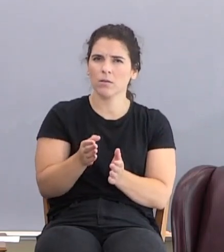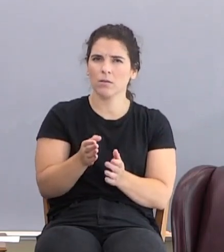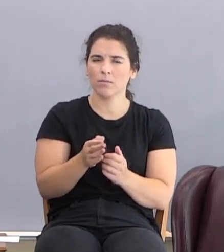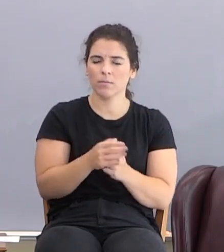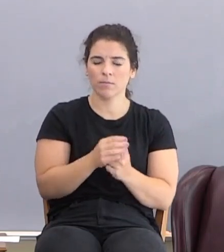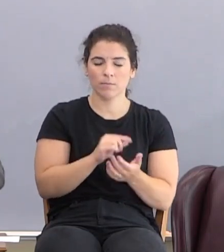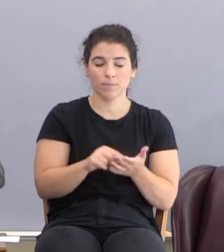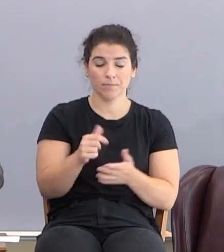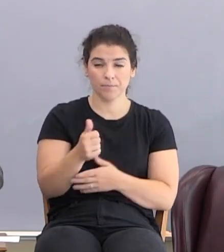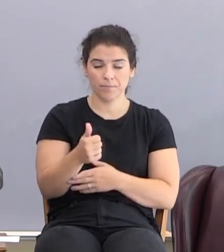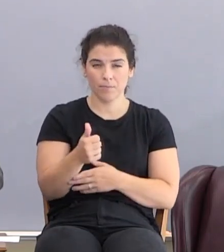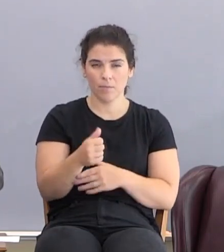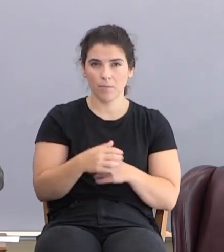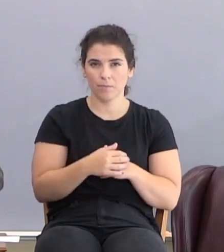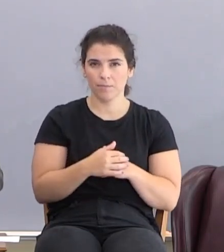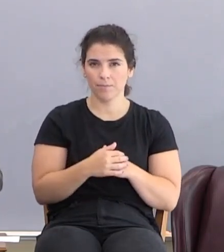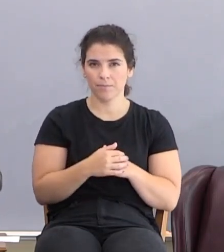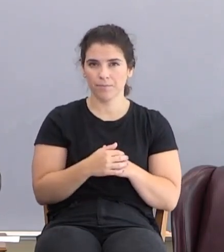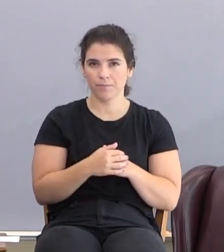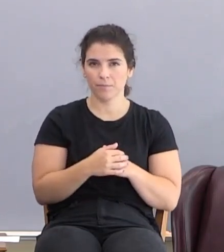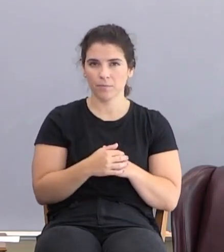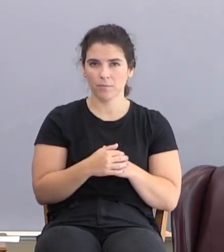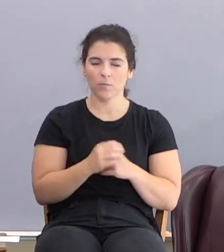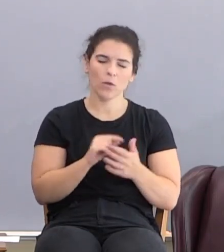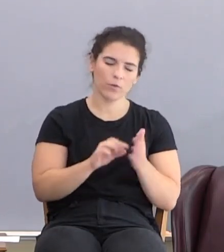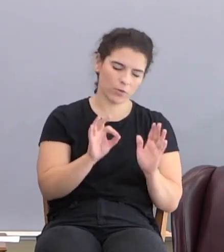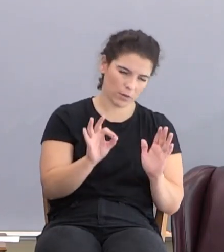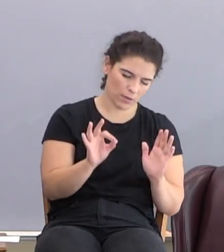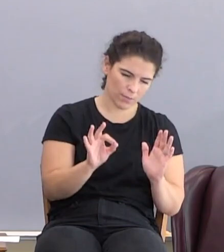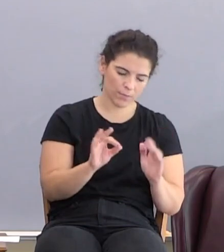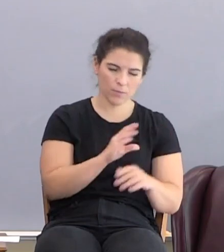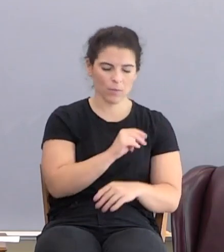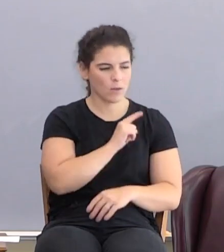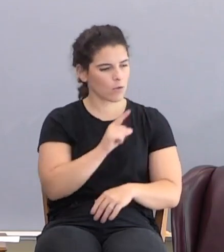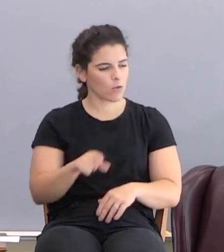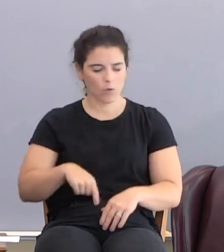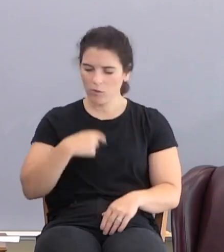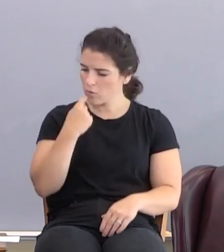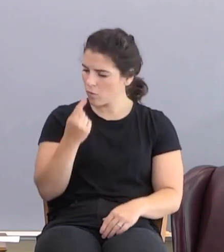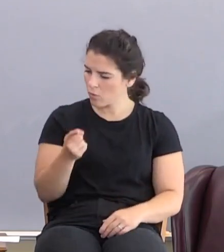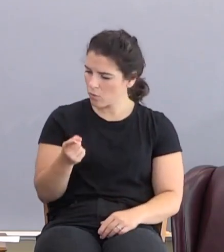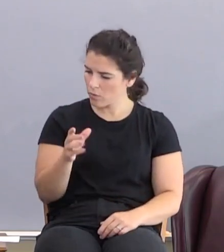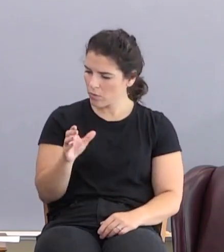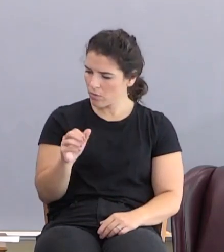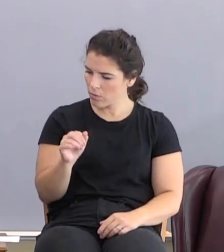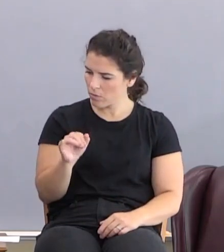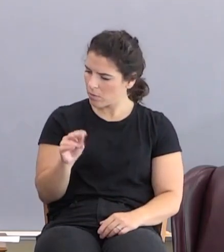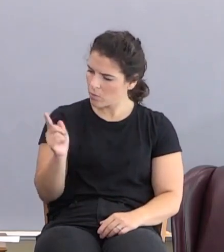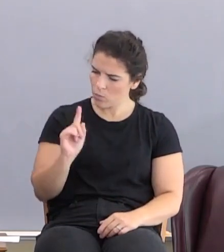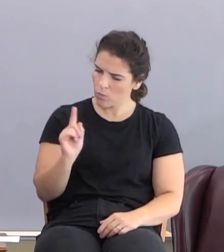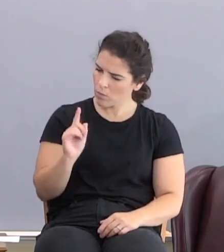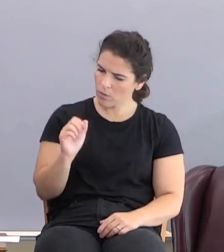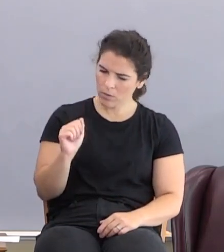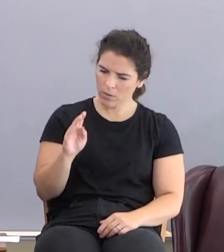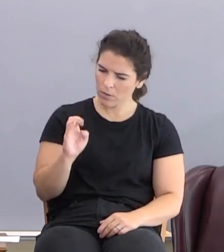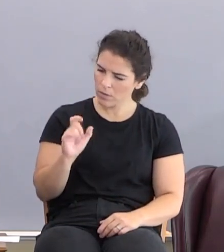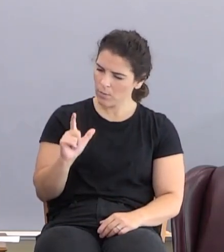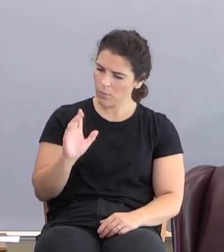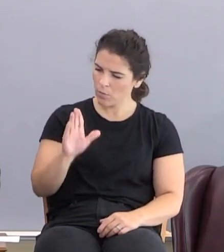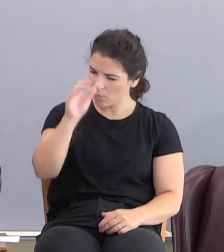Verse 10, verse 9. And the Lord said unto Cain, Where is Abel thy brother?